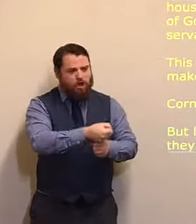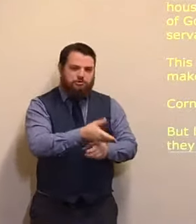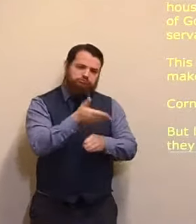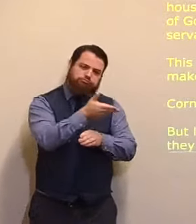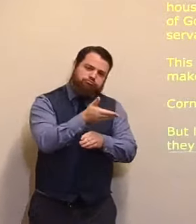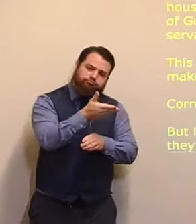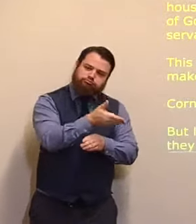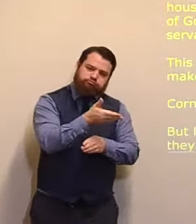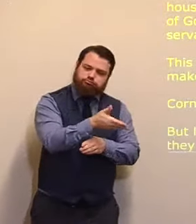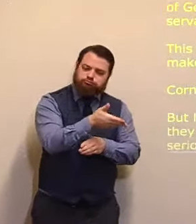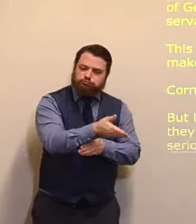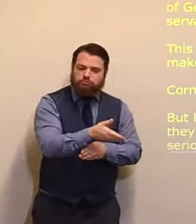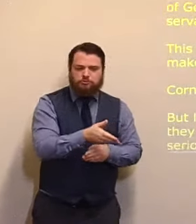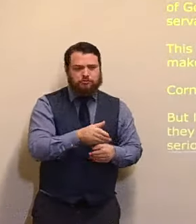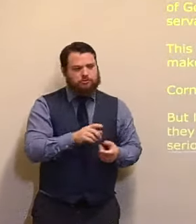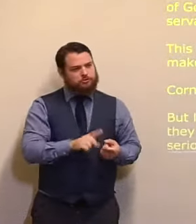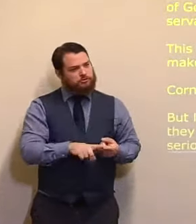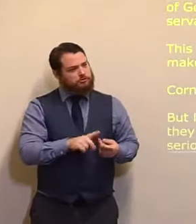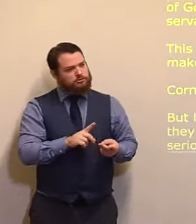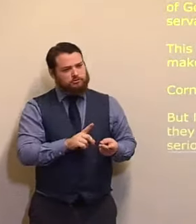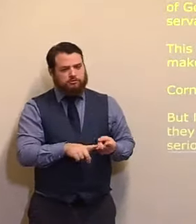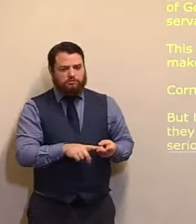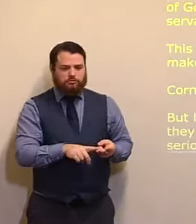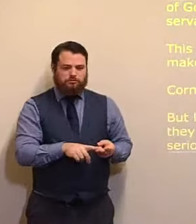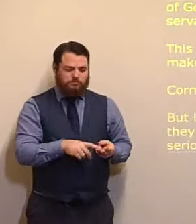they like to even contribute, the work of the church,